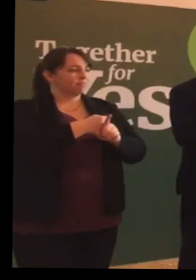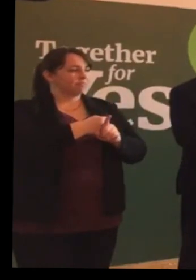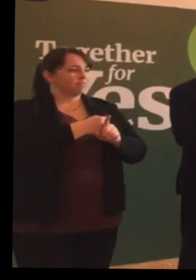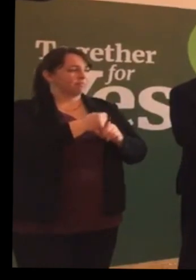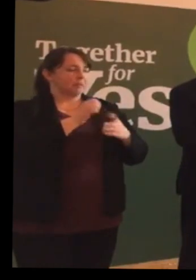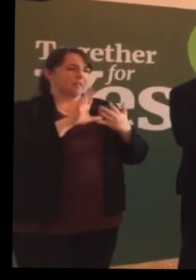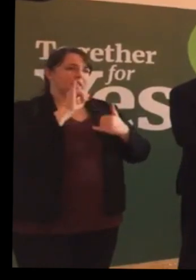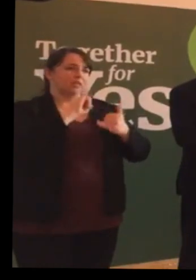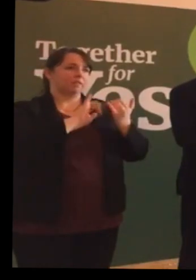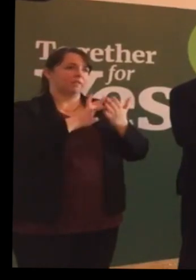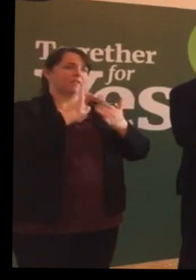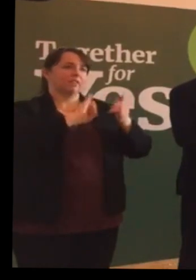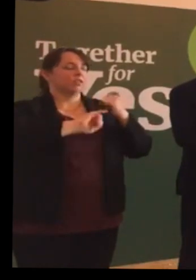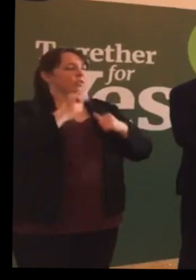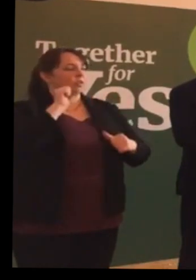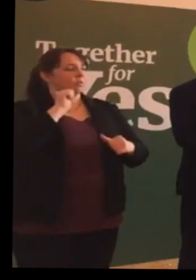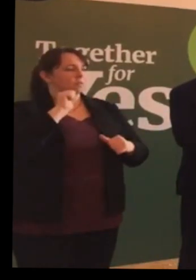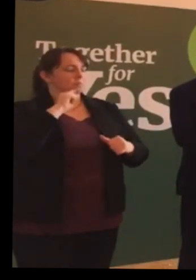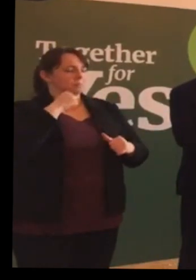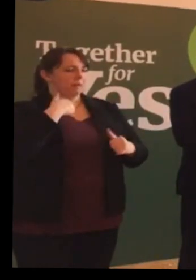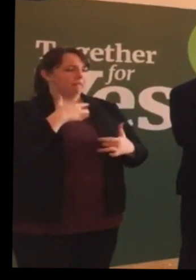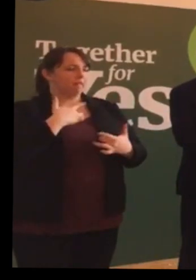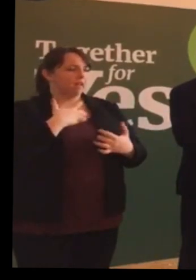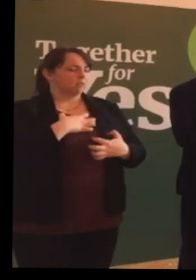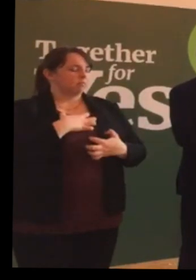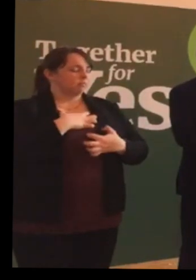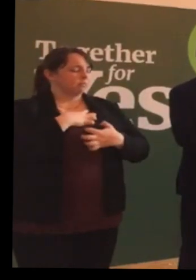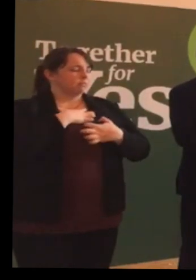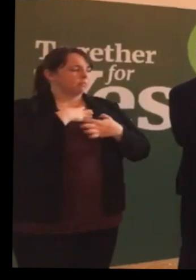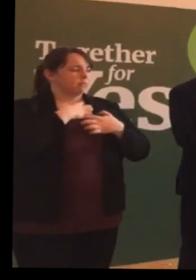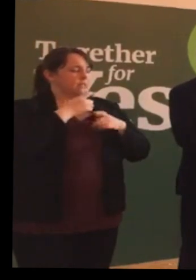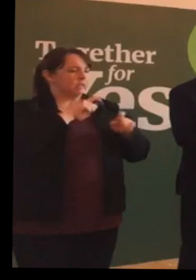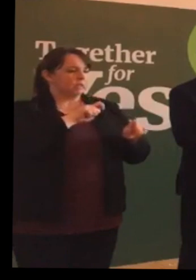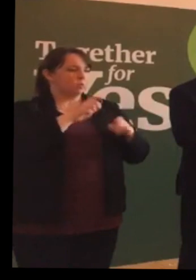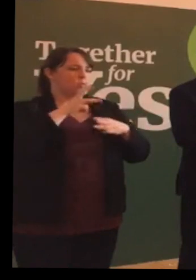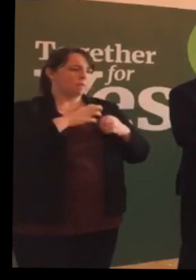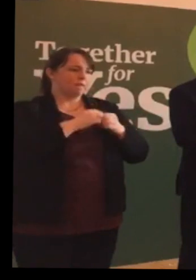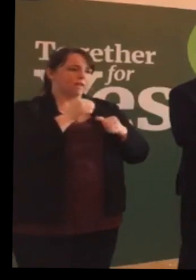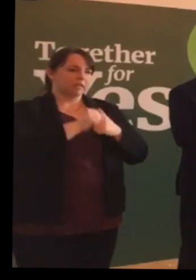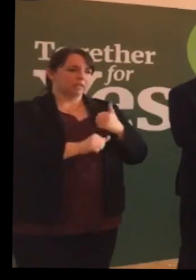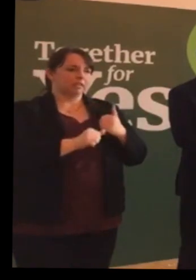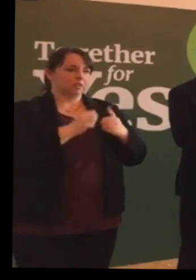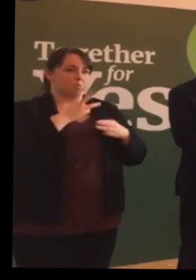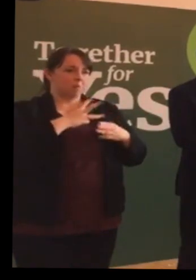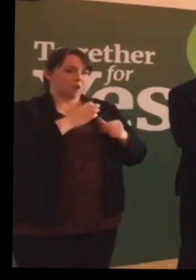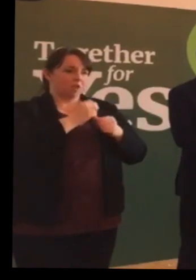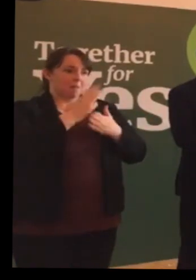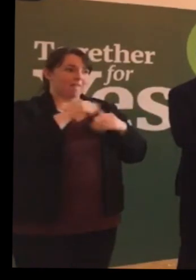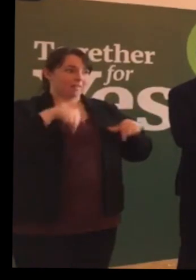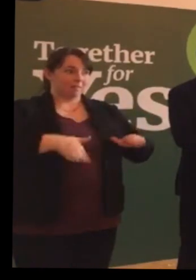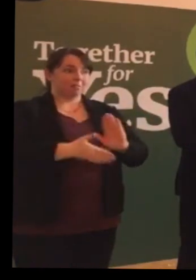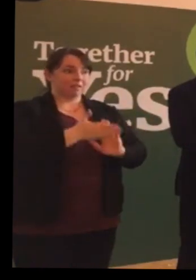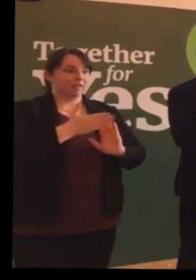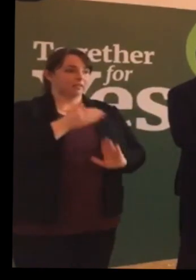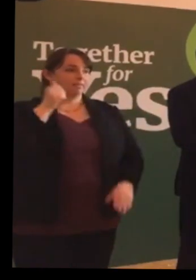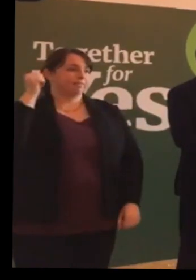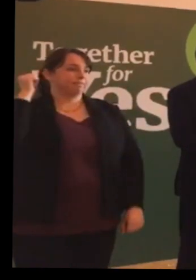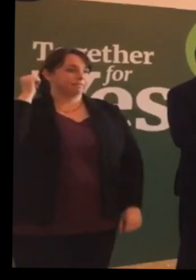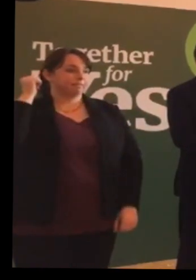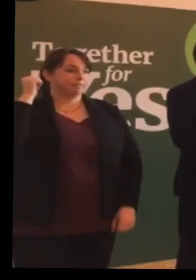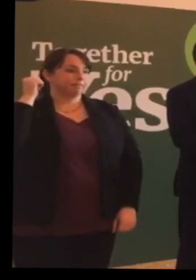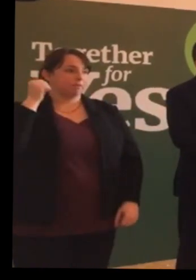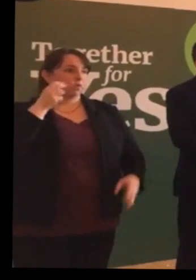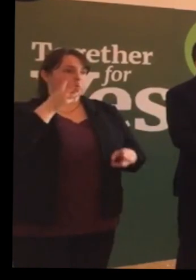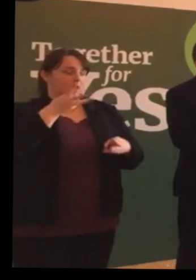And it haunts me that there are women going through this today. There are women in another part of this building that are going to get